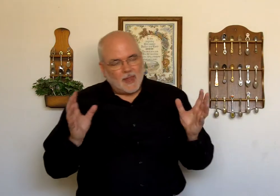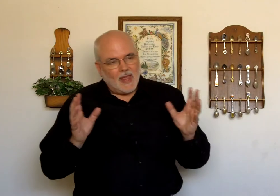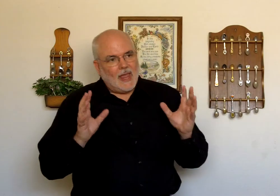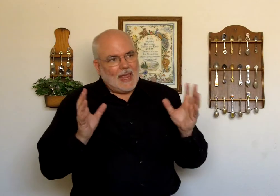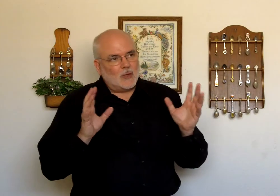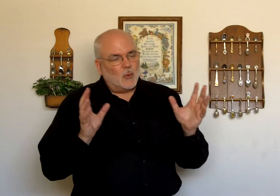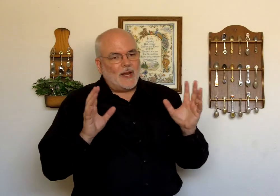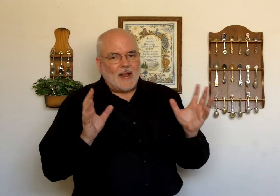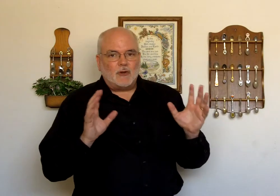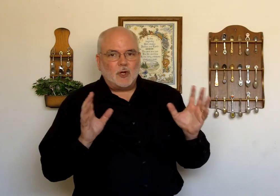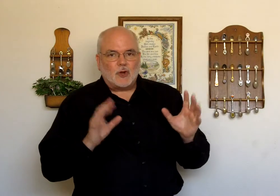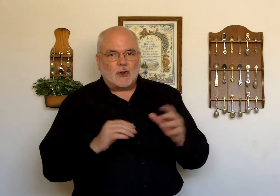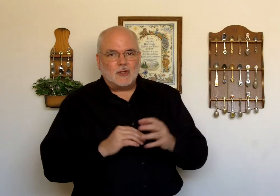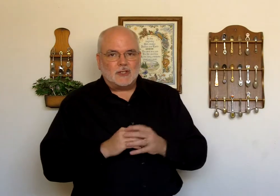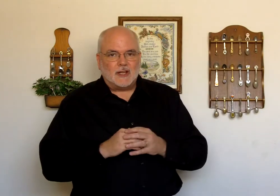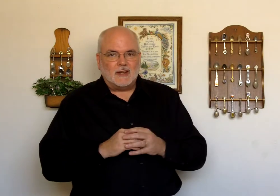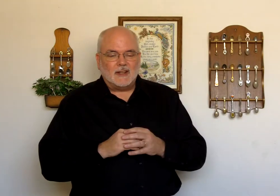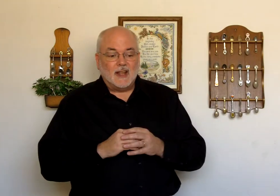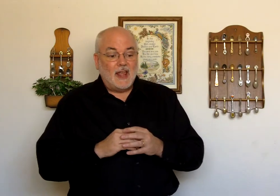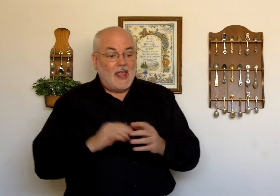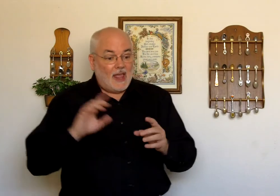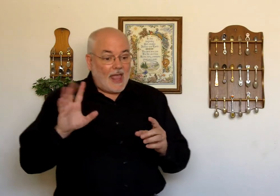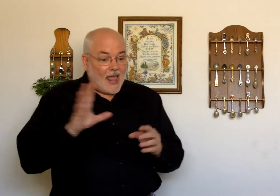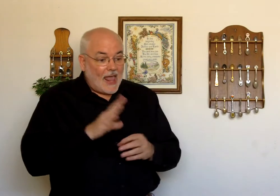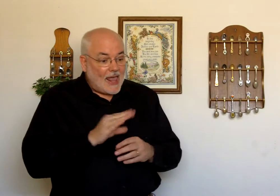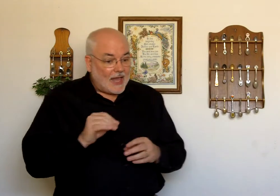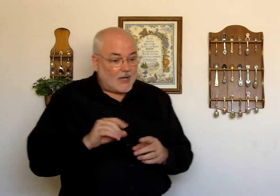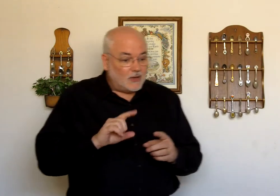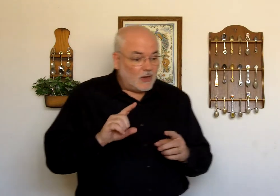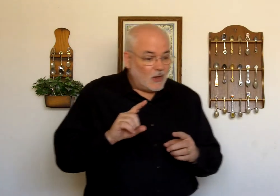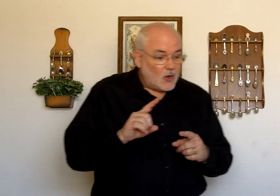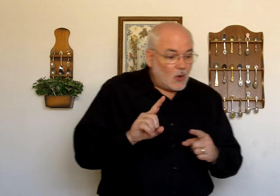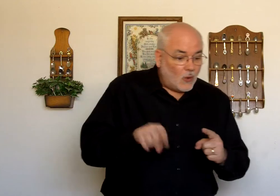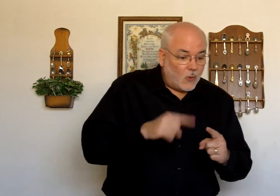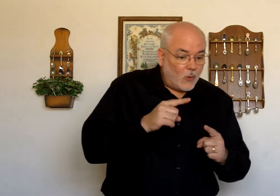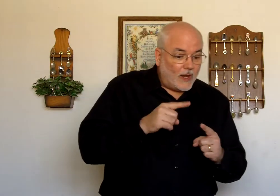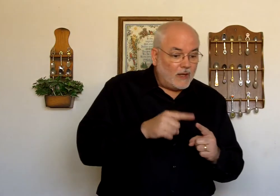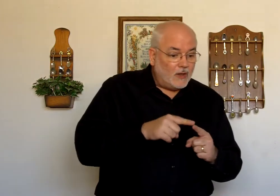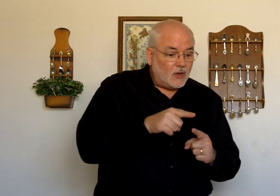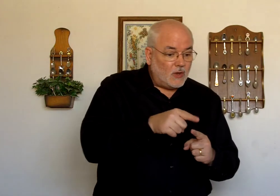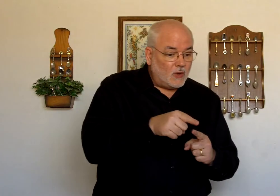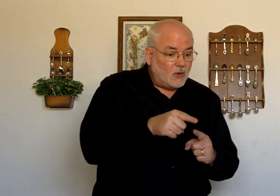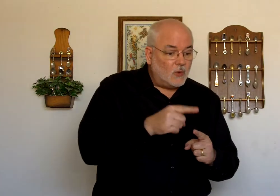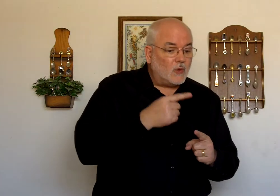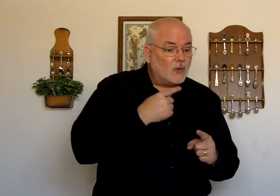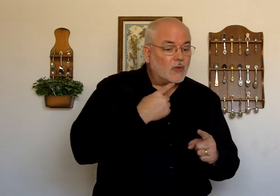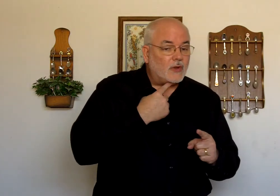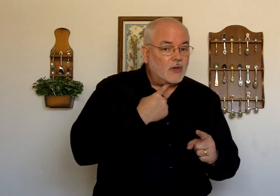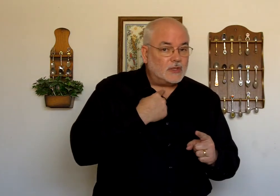And whenever you're thirsty. And when you thirsty.